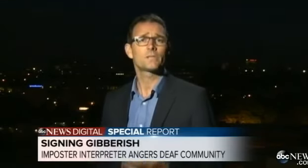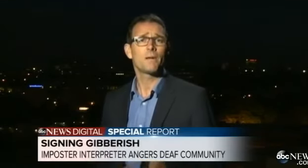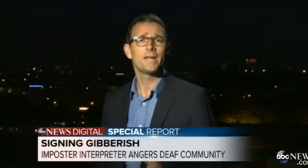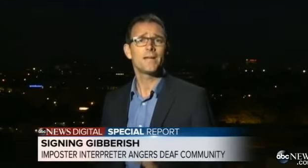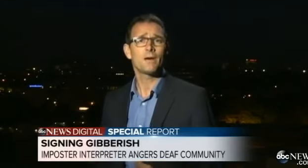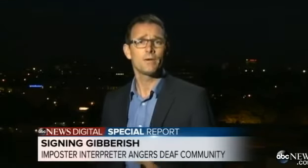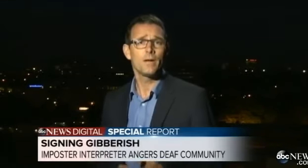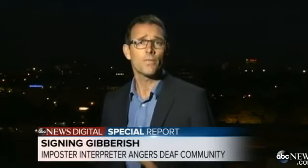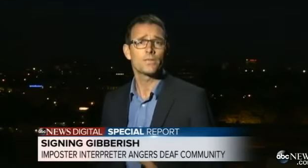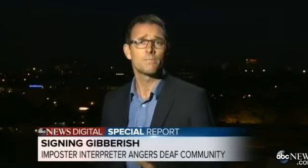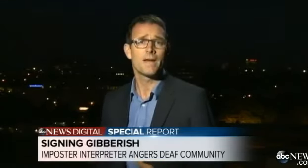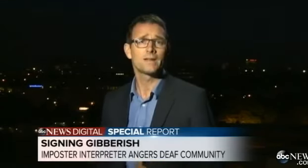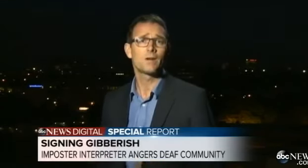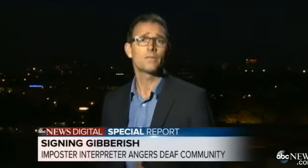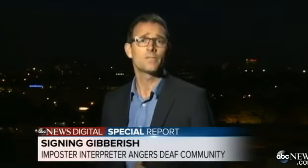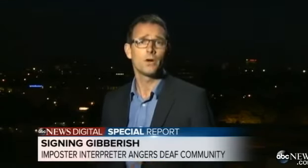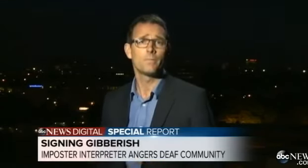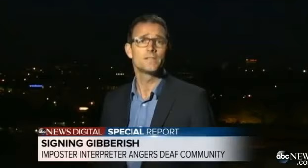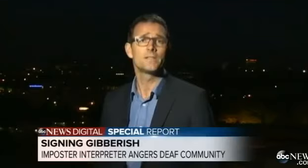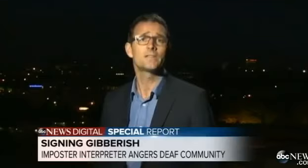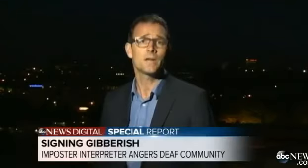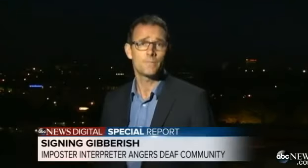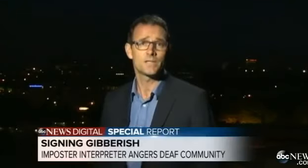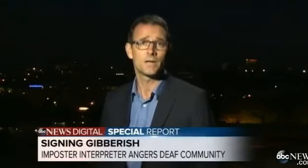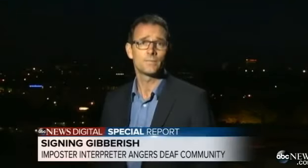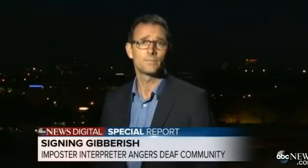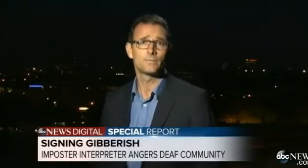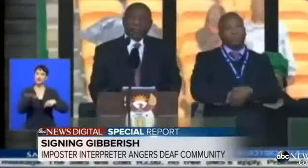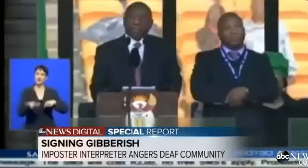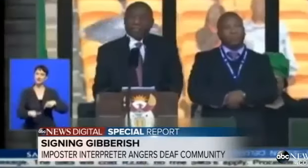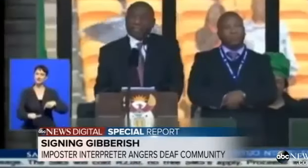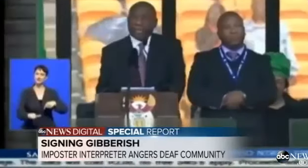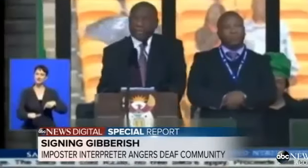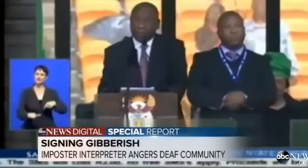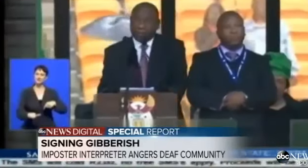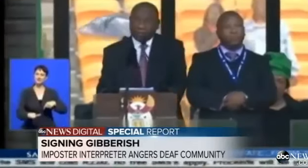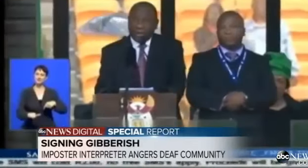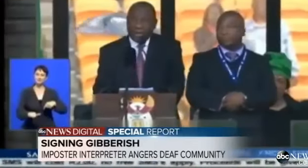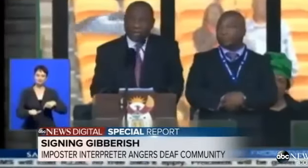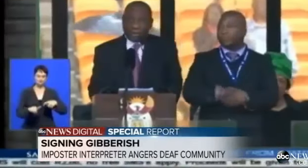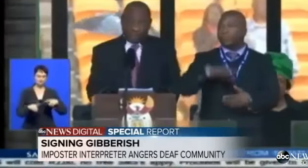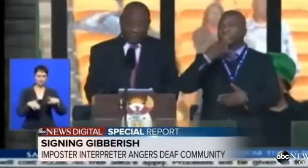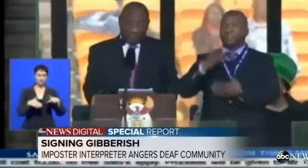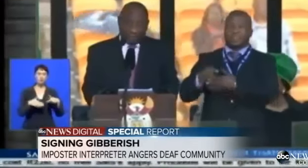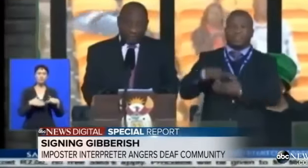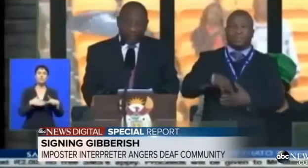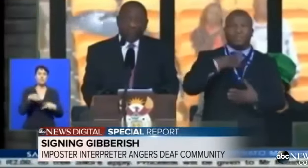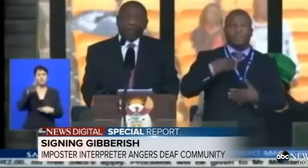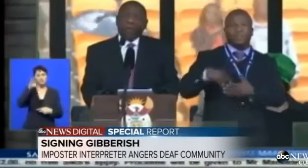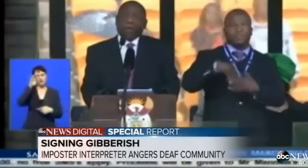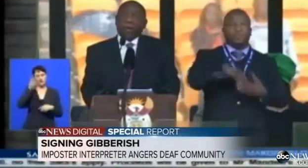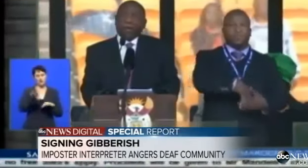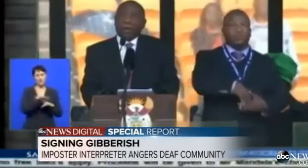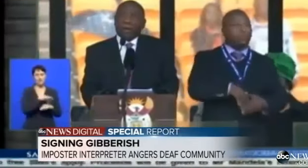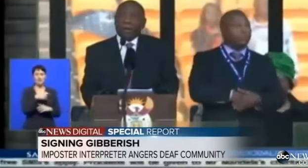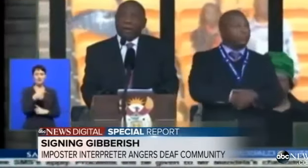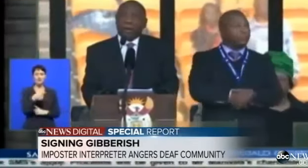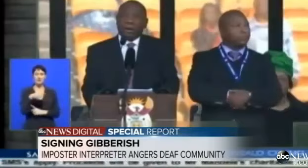explain how on earth this man got the job as an interpreter. Watching a clip from local TV, it's clear the two interpreters are on a completely